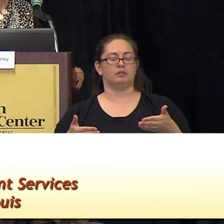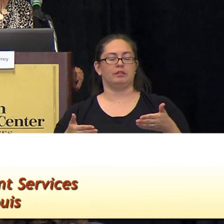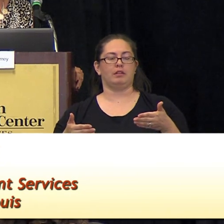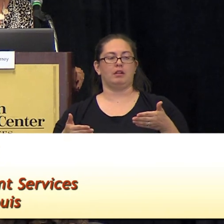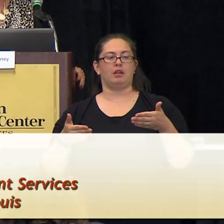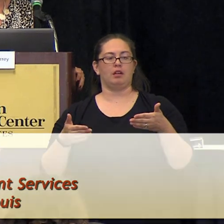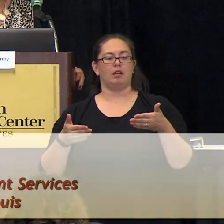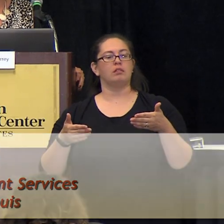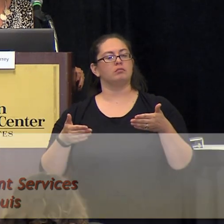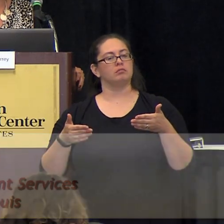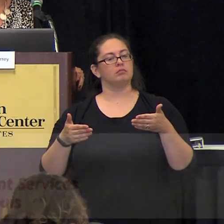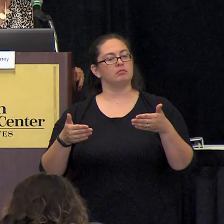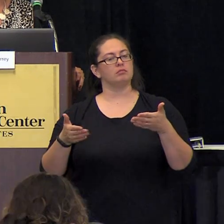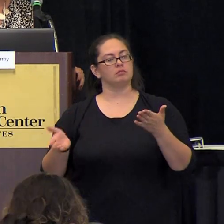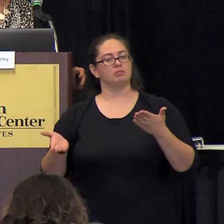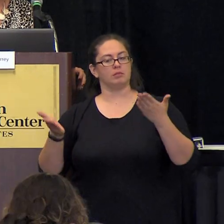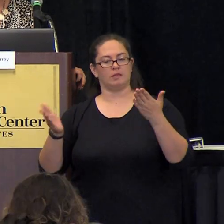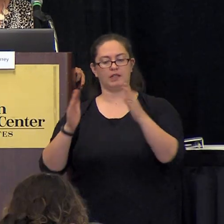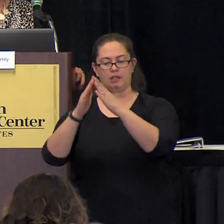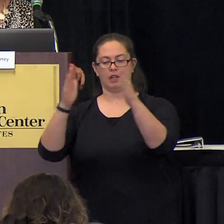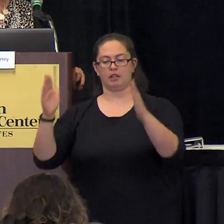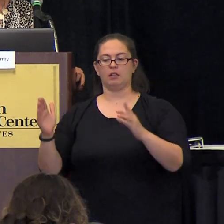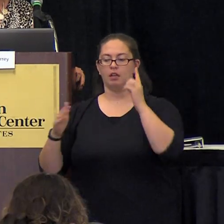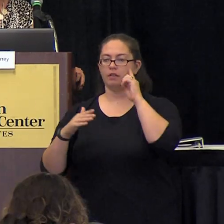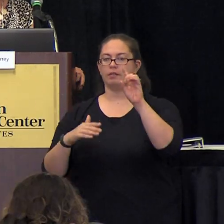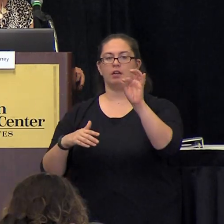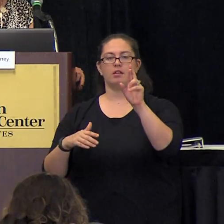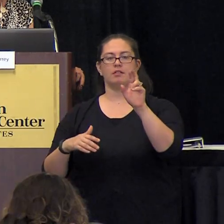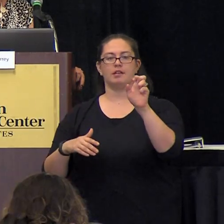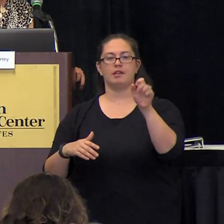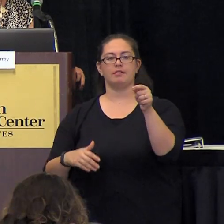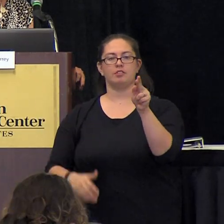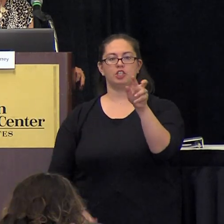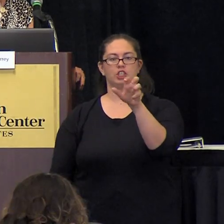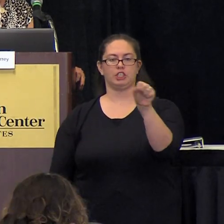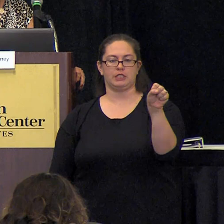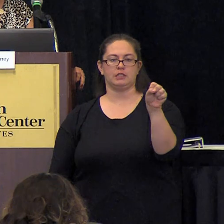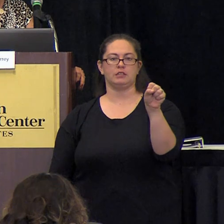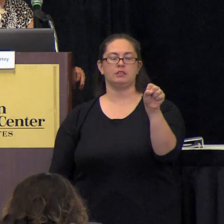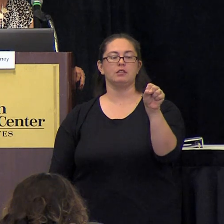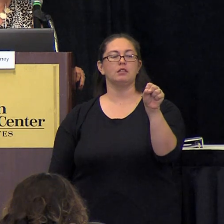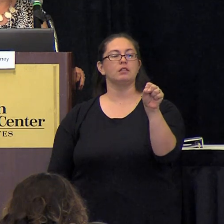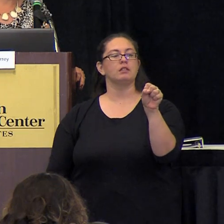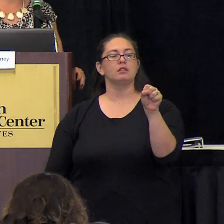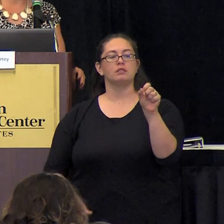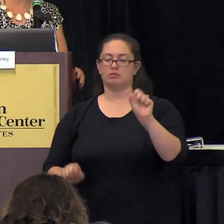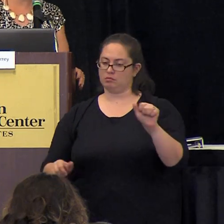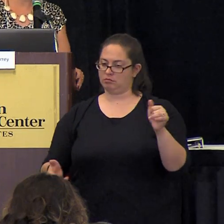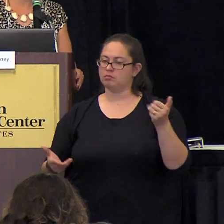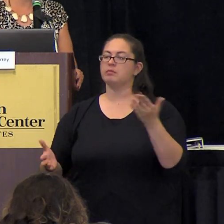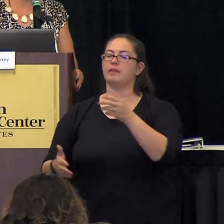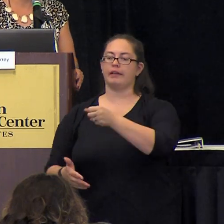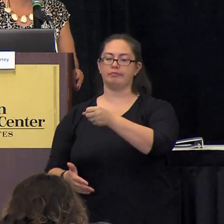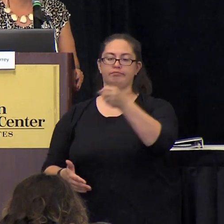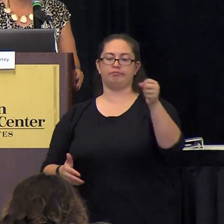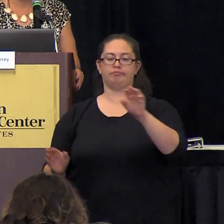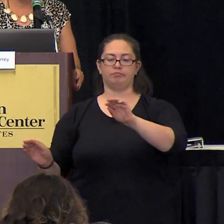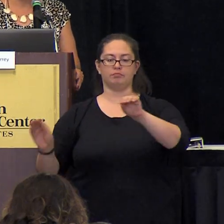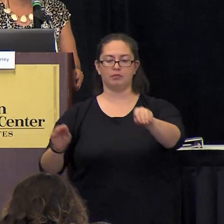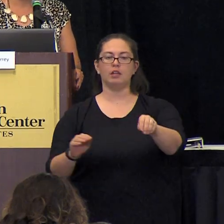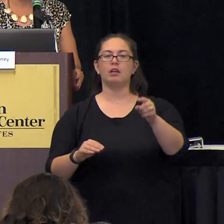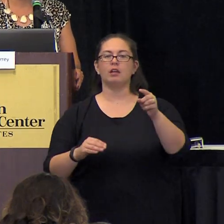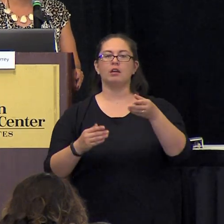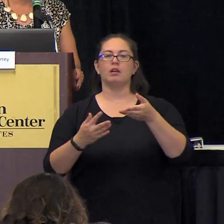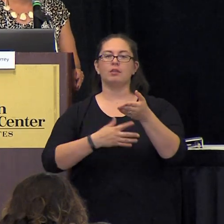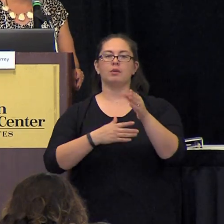about providing housing to our refugee clients we are able to provide refugee resettlement through a department of state